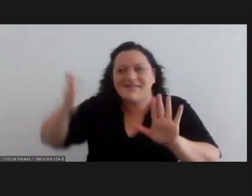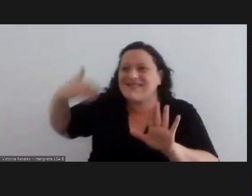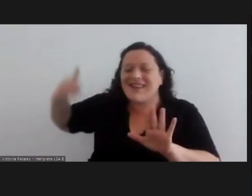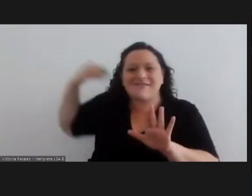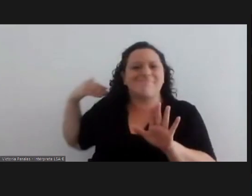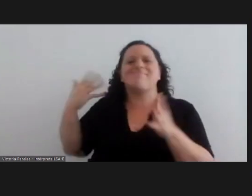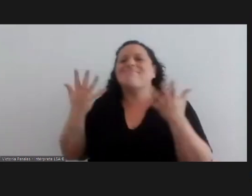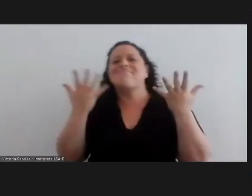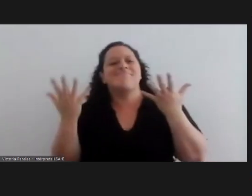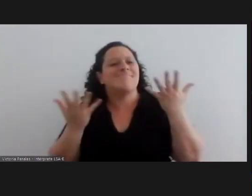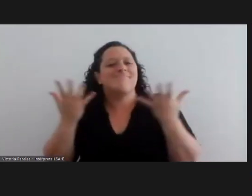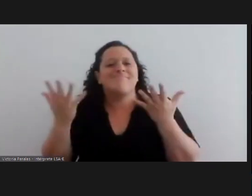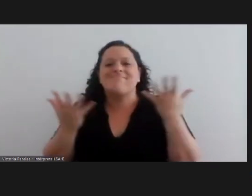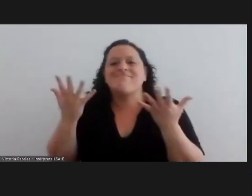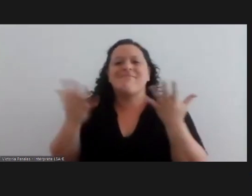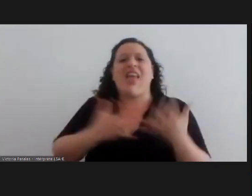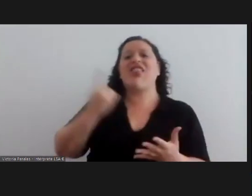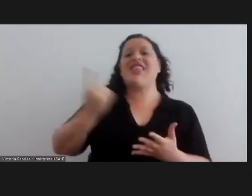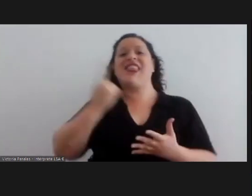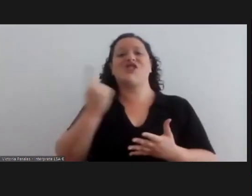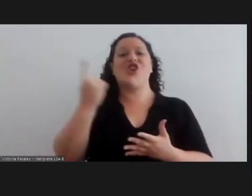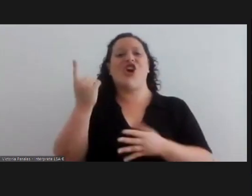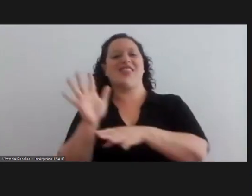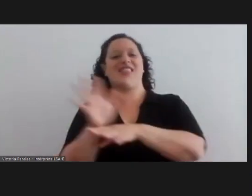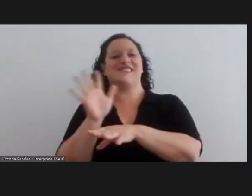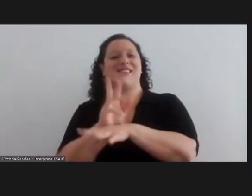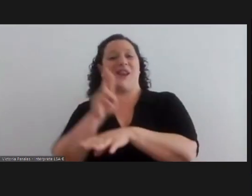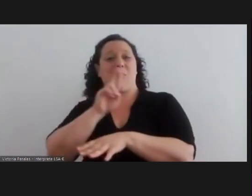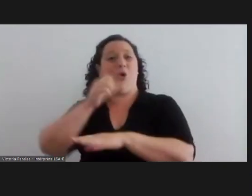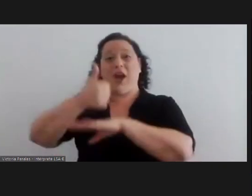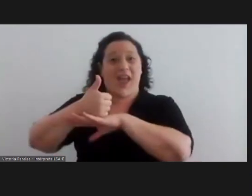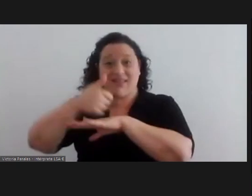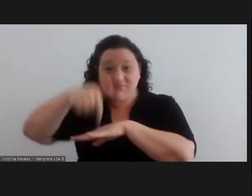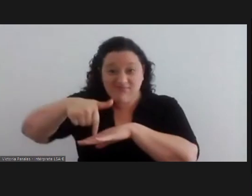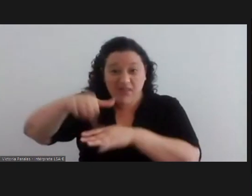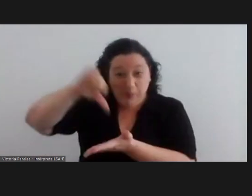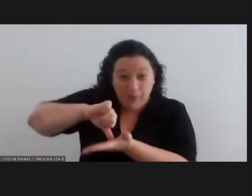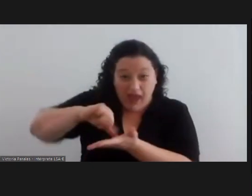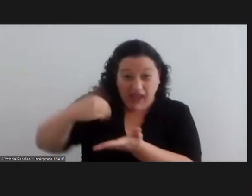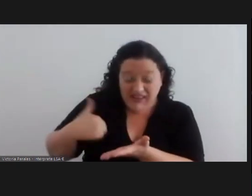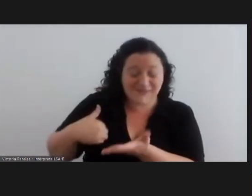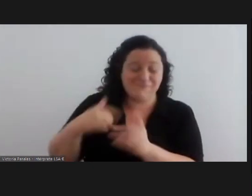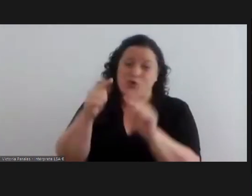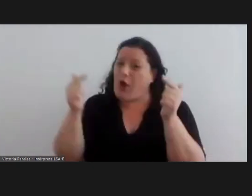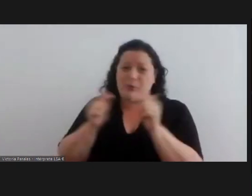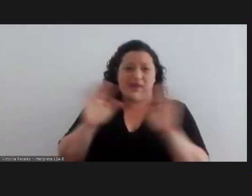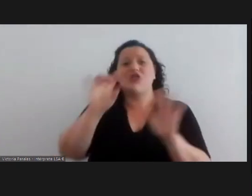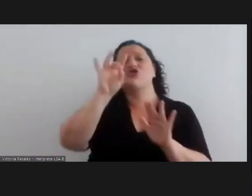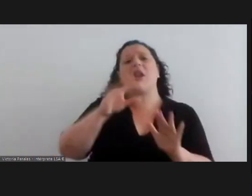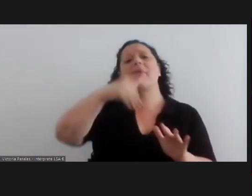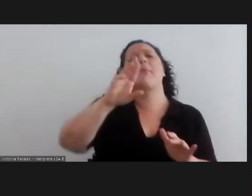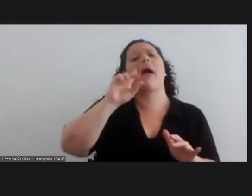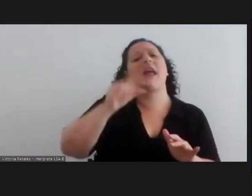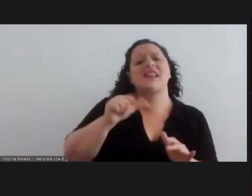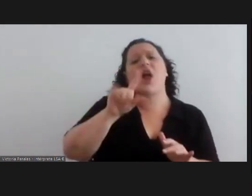you must bear in mind that at the time there was practically no film directors who were women in our country country only maria